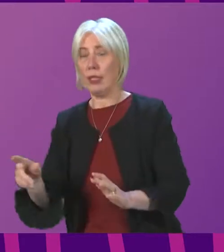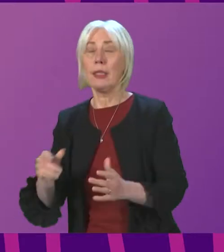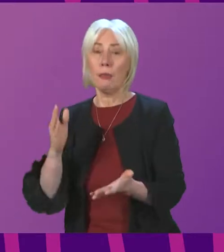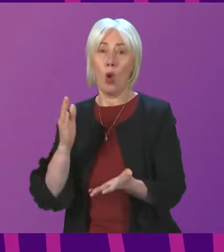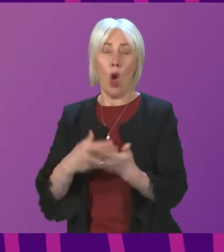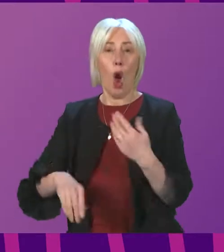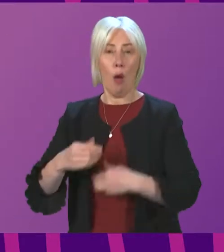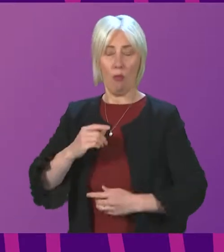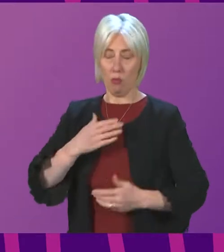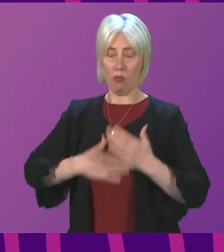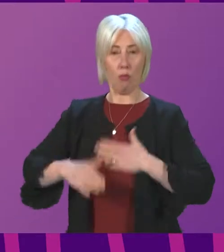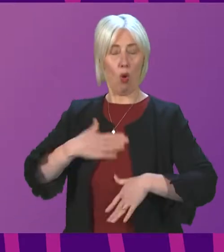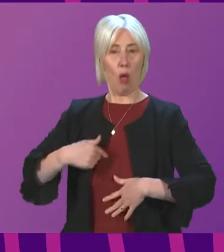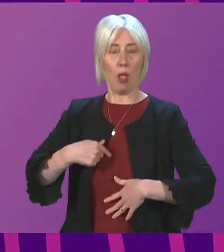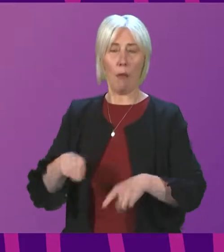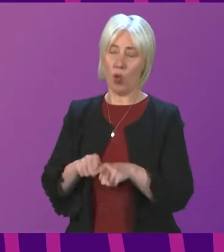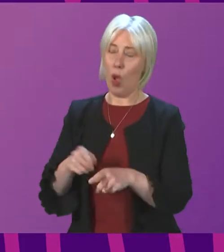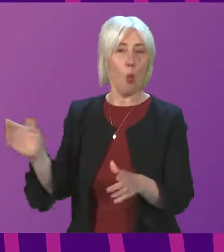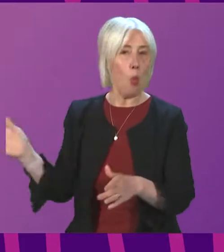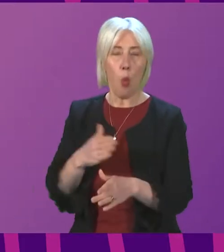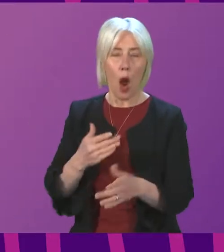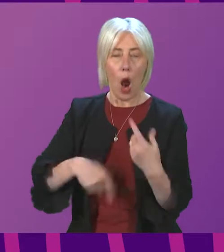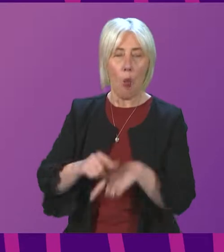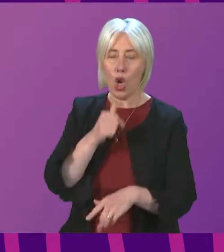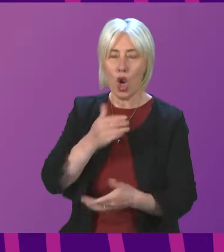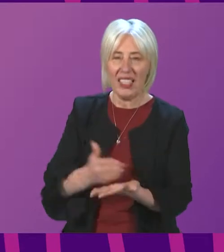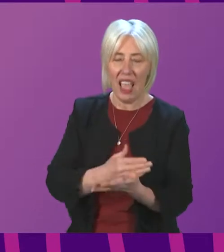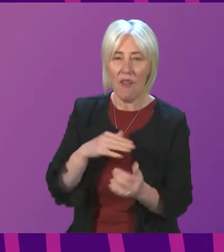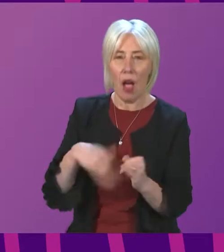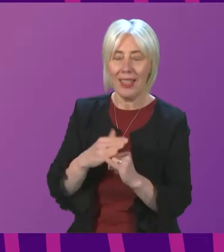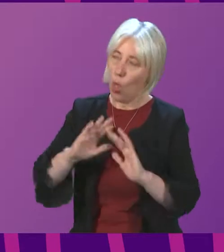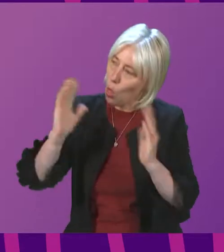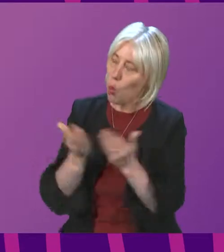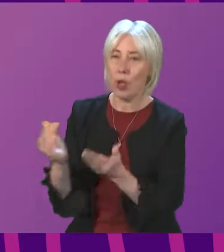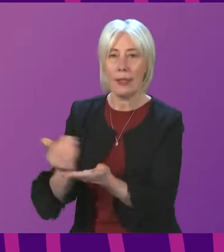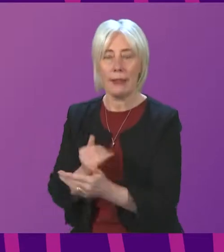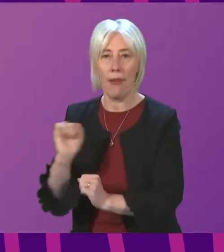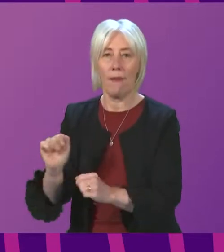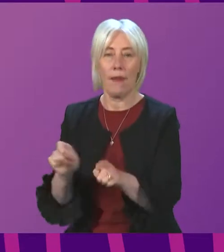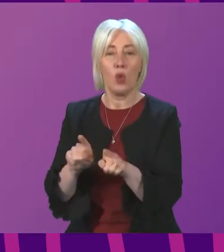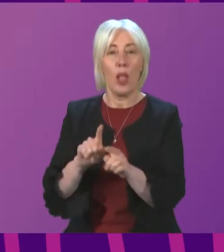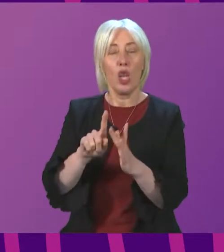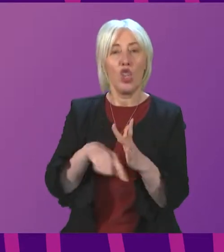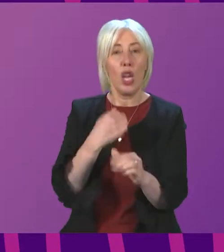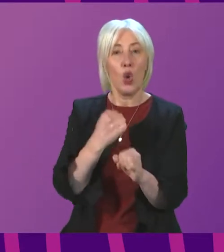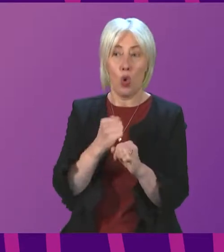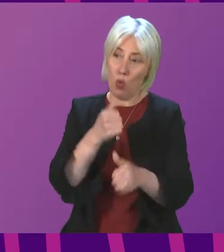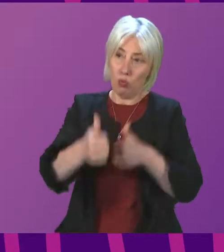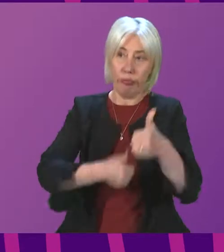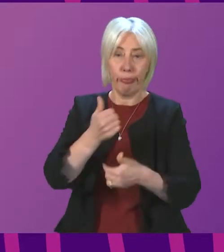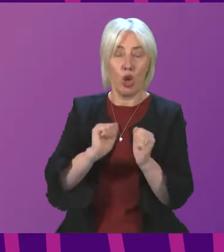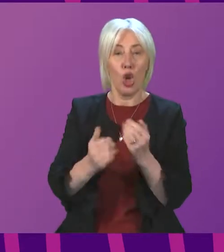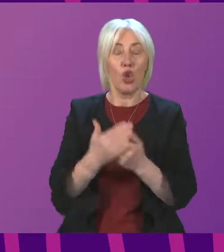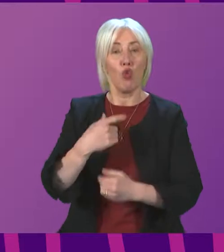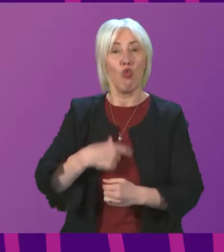everyone is safe. I also congratulate Jenny Gilruth on her appointment as Minister for Transport and wish her well in her new role.